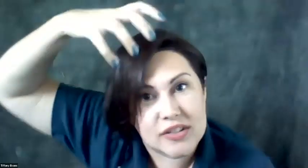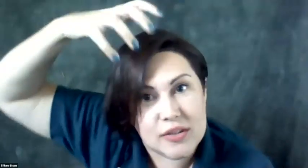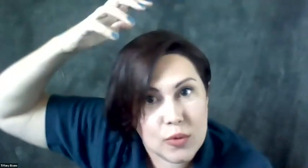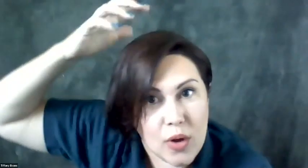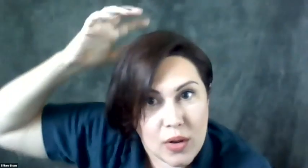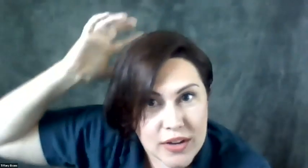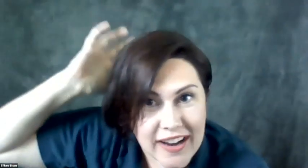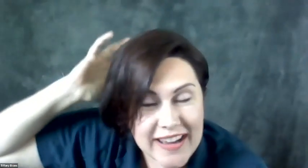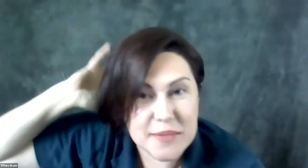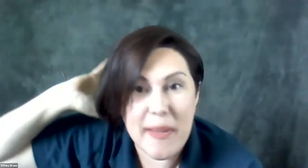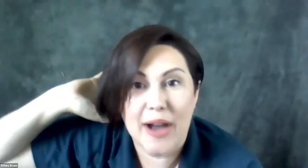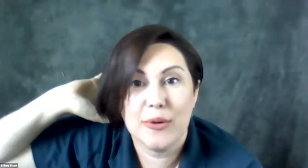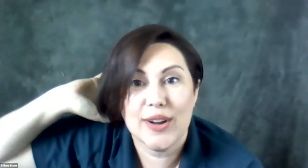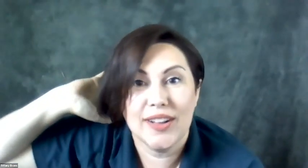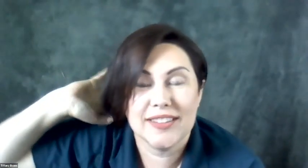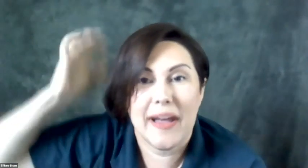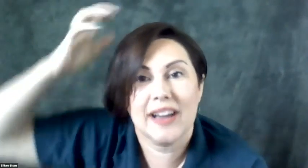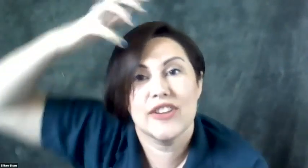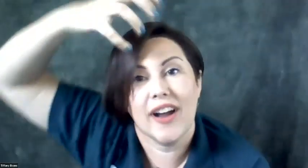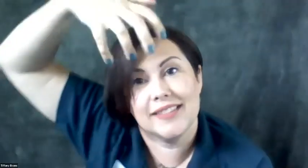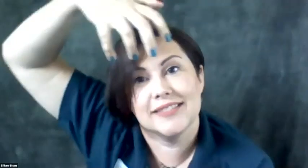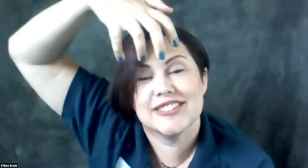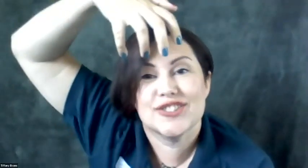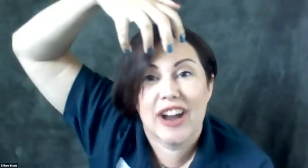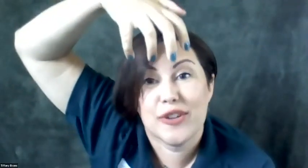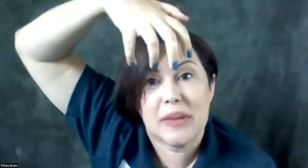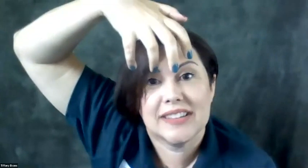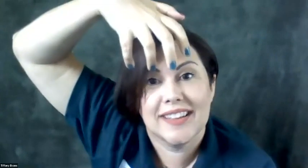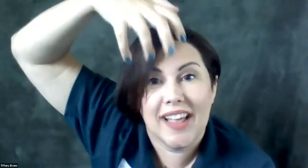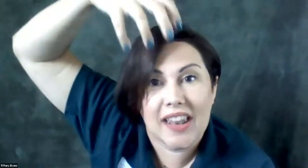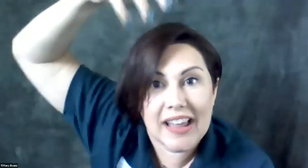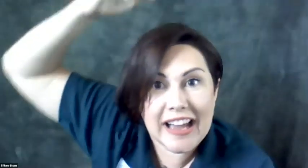roll your hand backward along the back of your head. So try it with me. Lion.